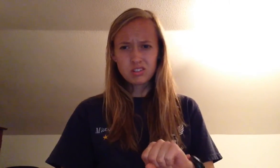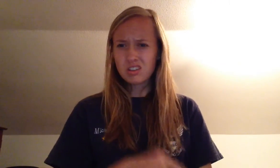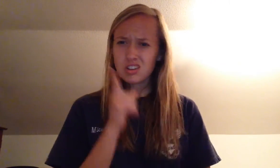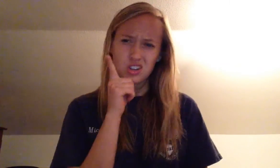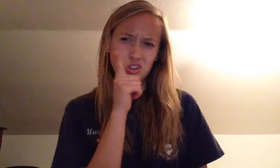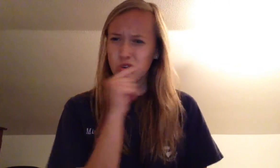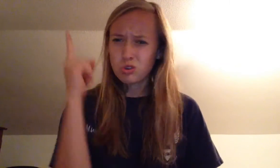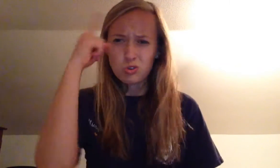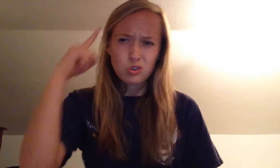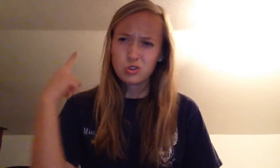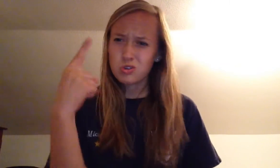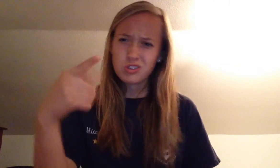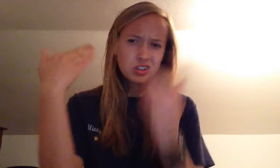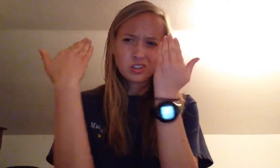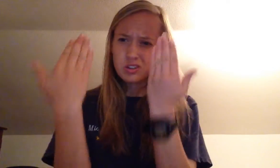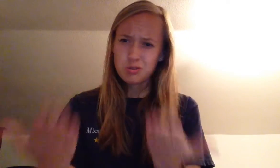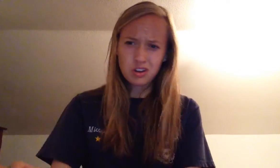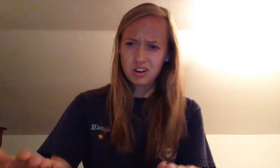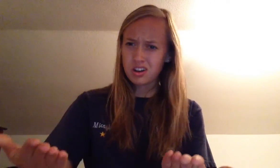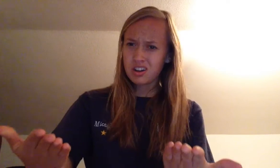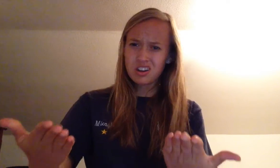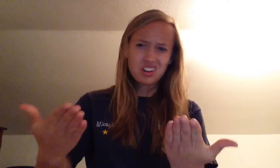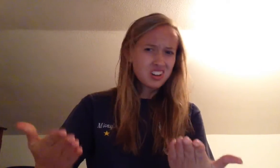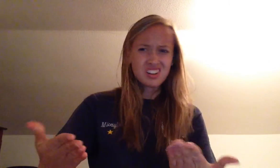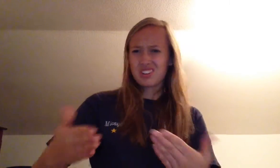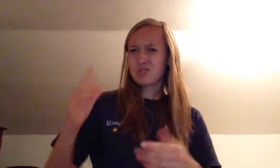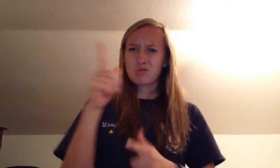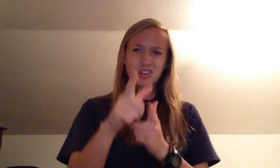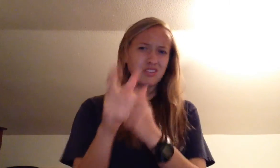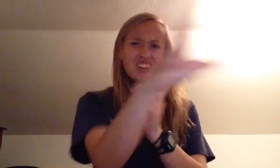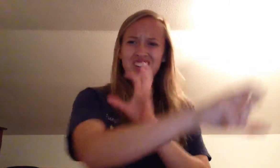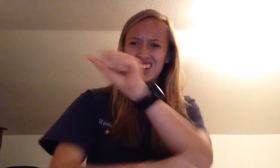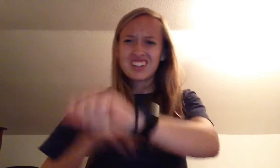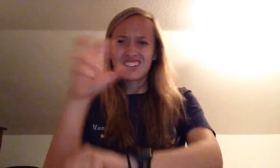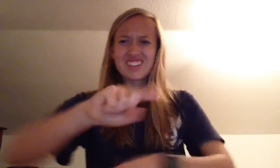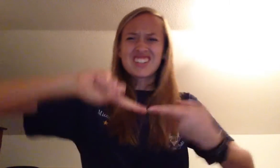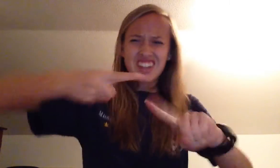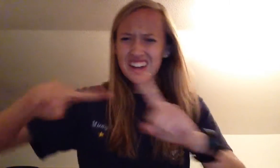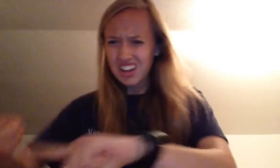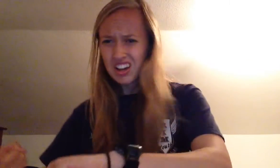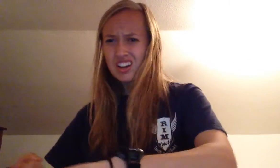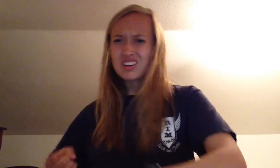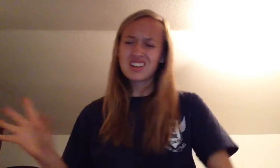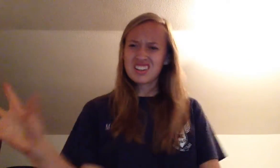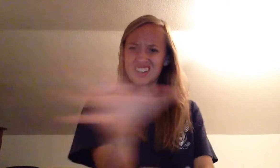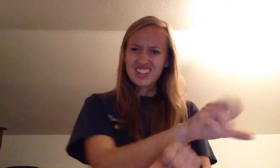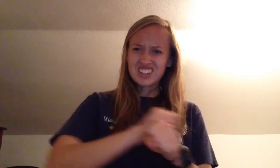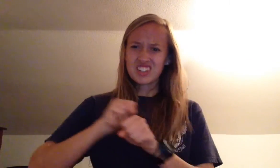And who do you think you are? Running around leaving scars Collecting